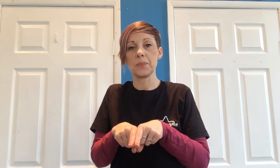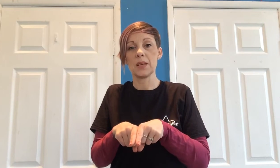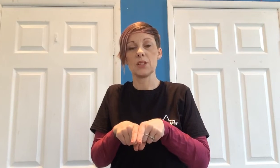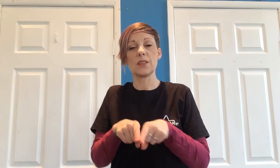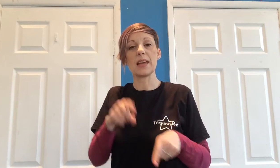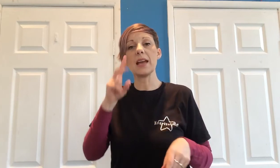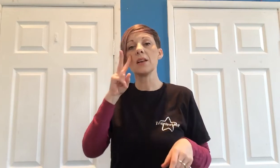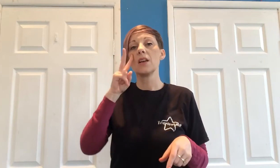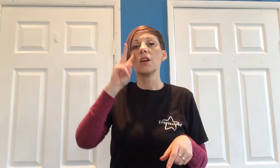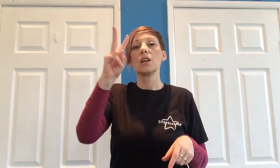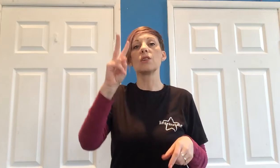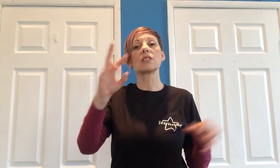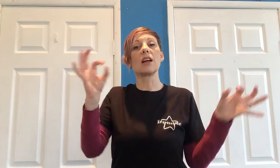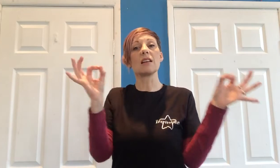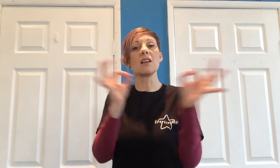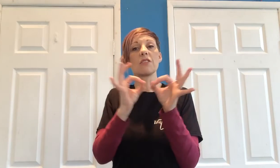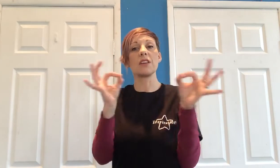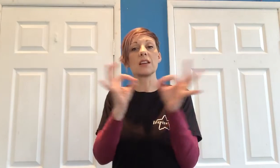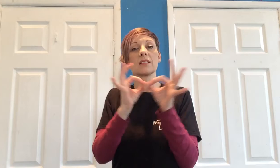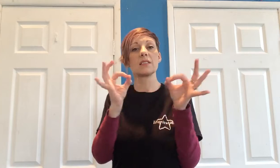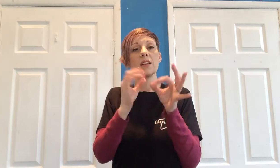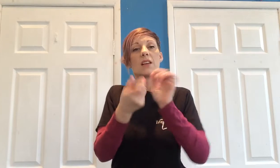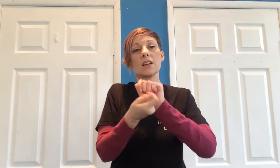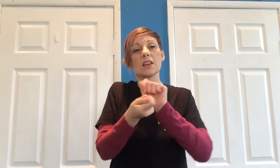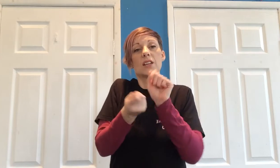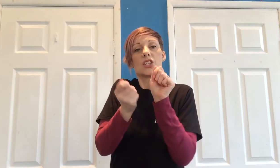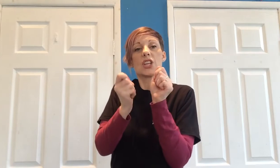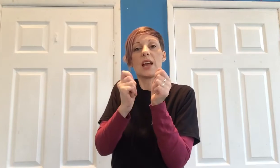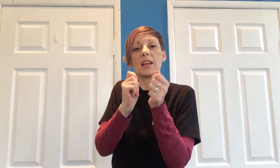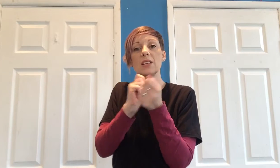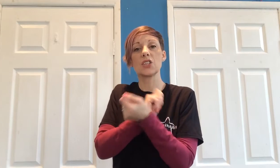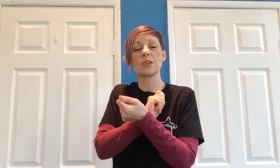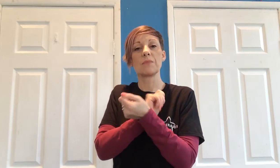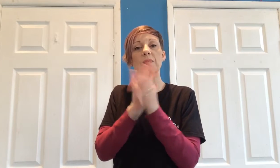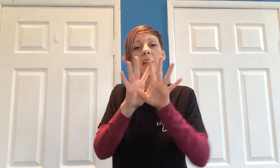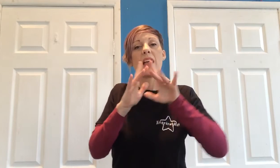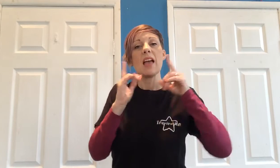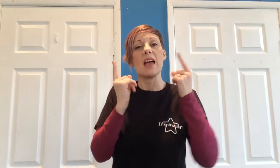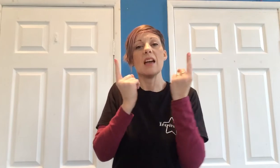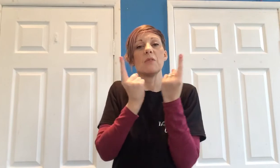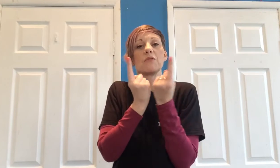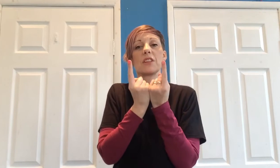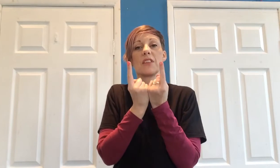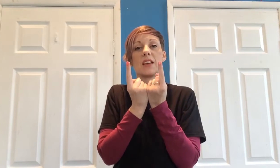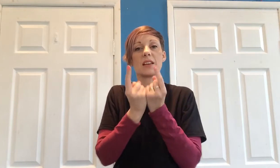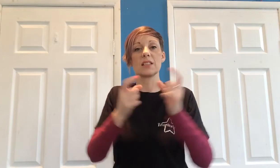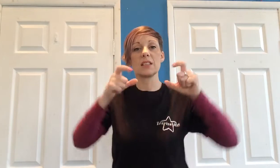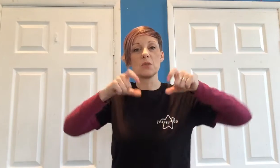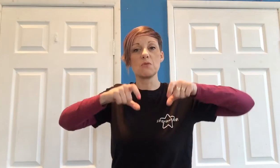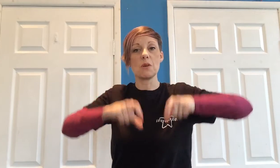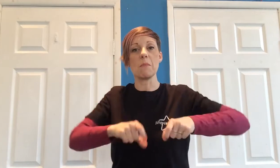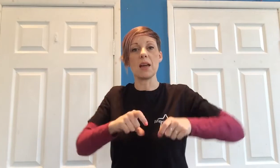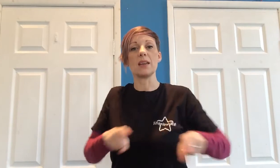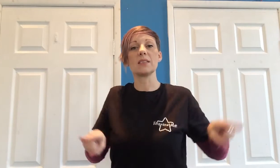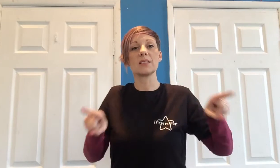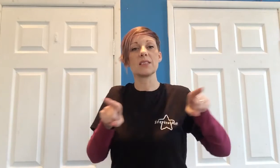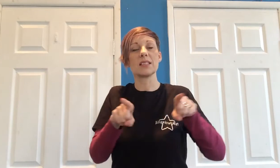wait that again looks like nothing's gonna change everything still remains the